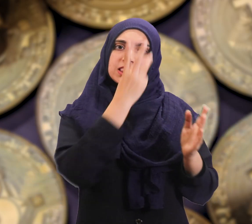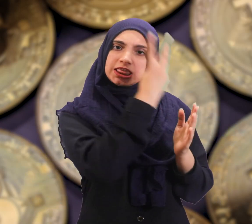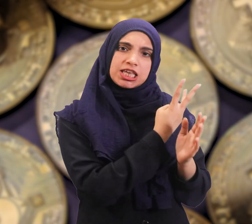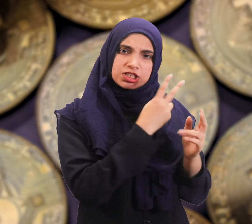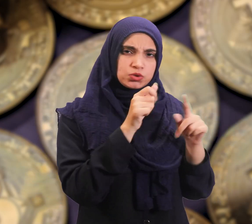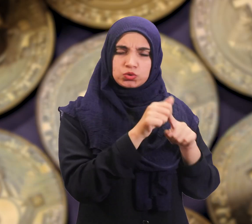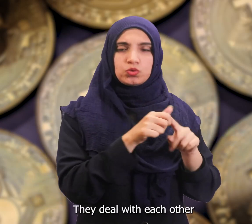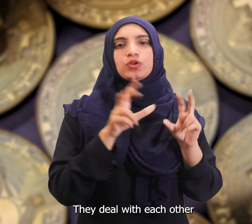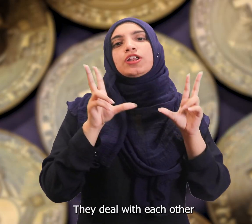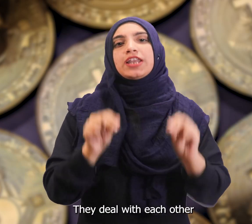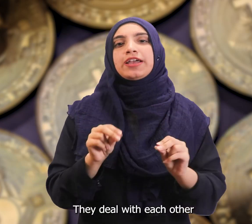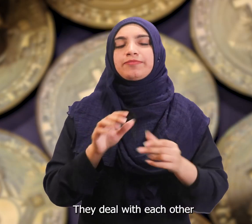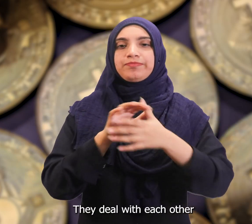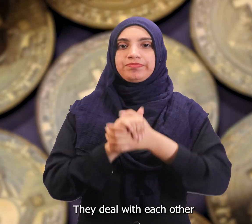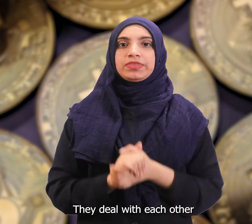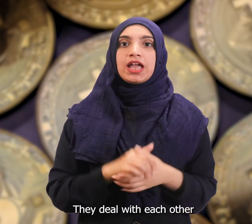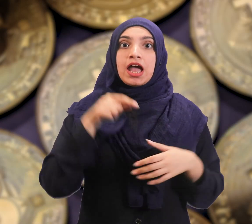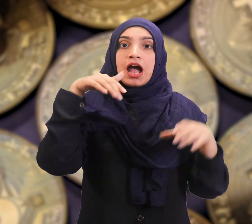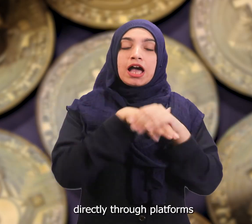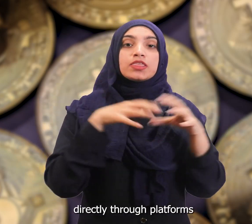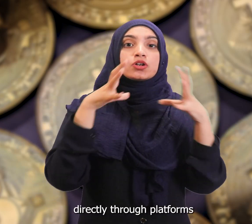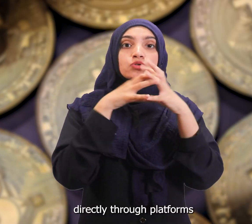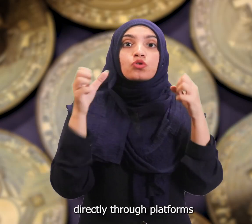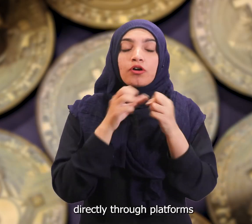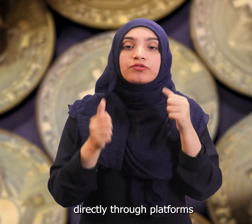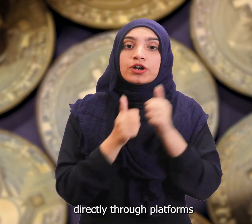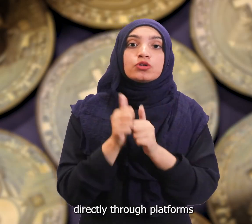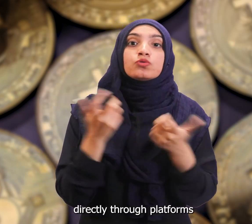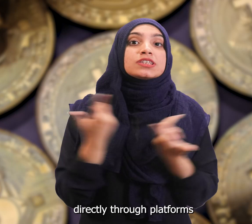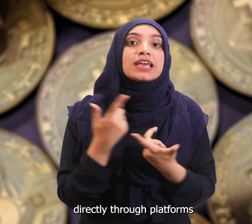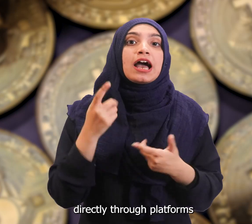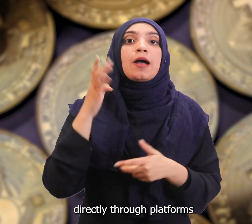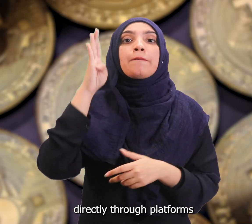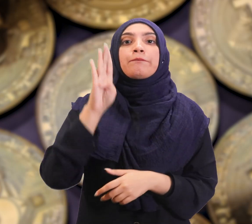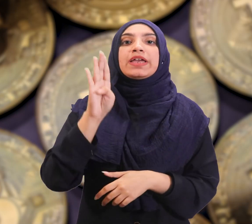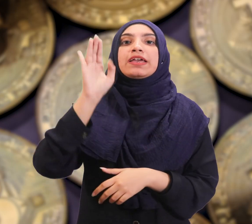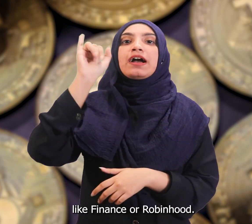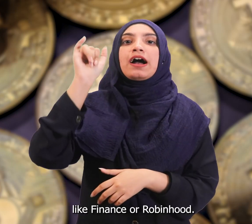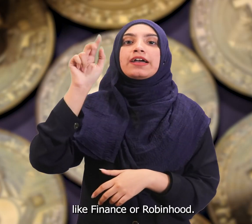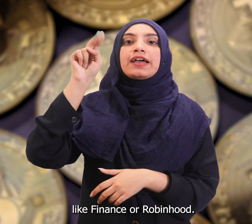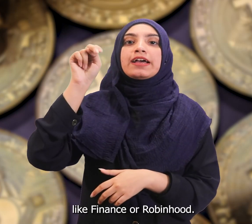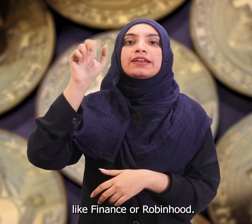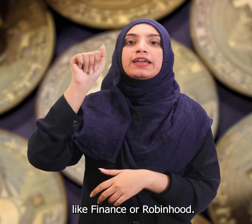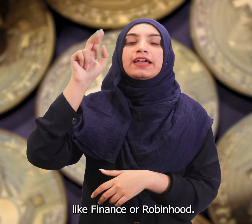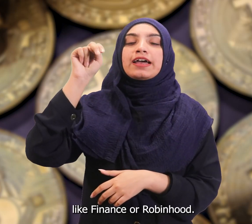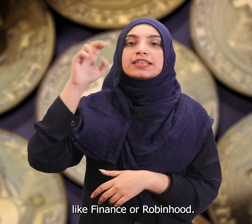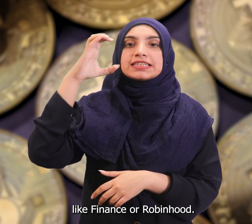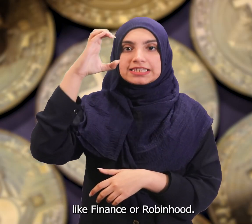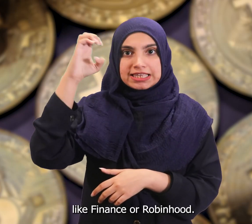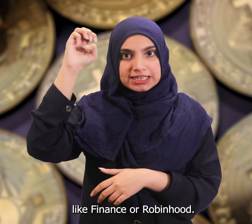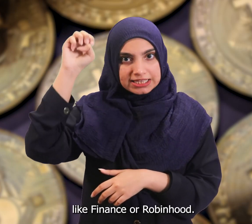They deal with each other directly through platforms like Binance or Robinhood.